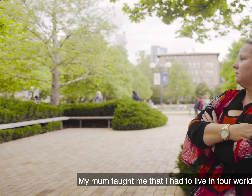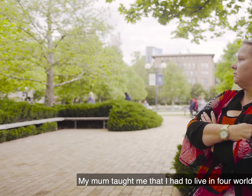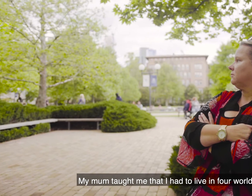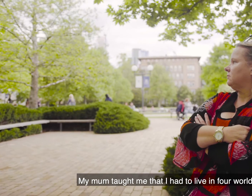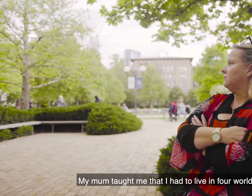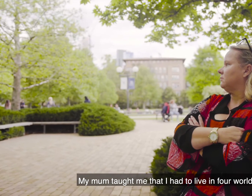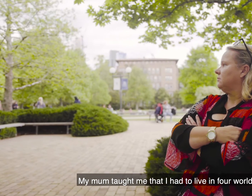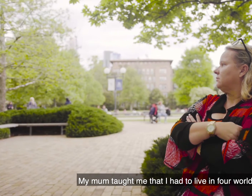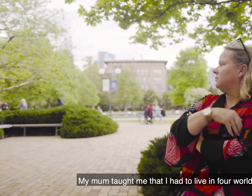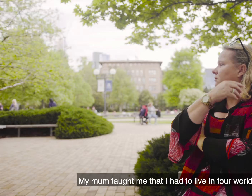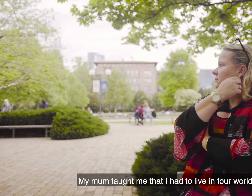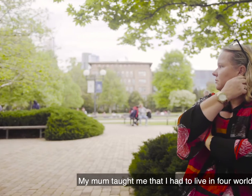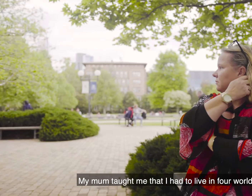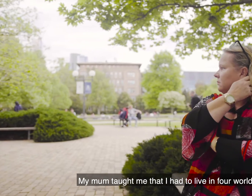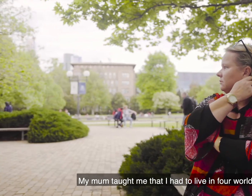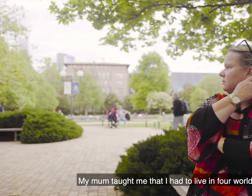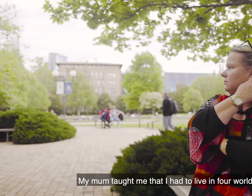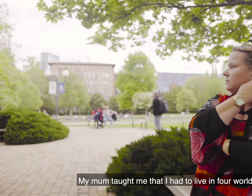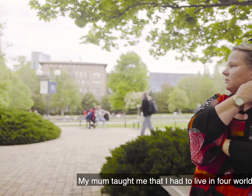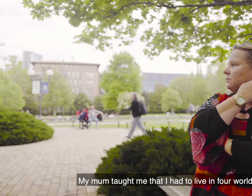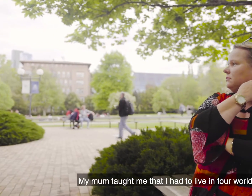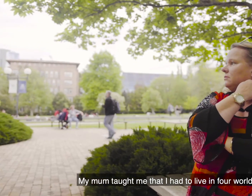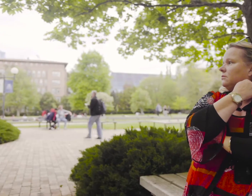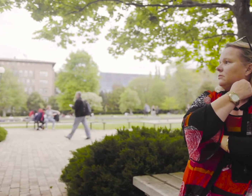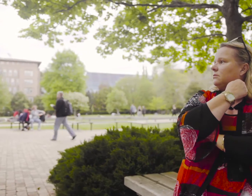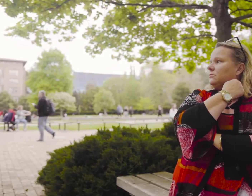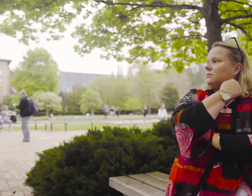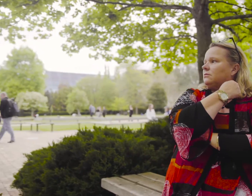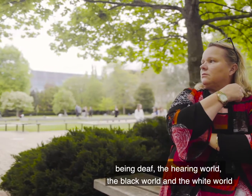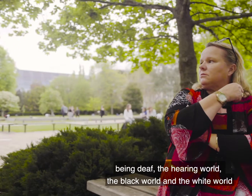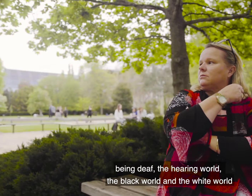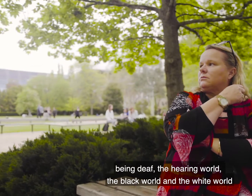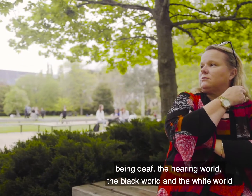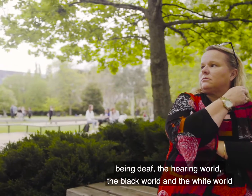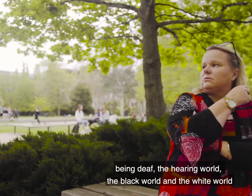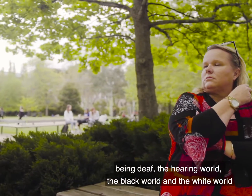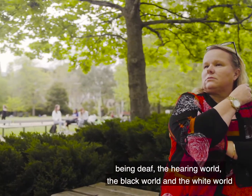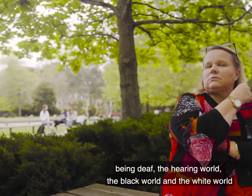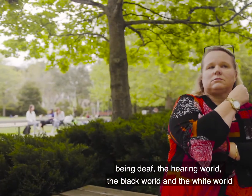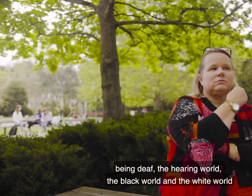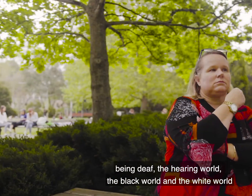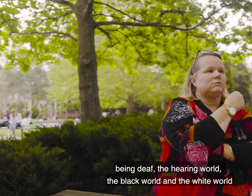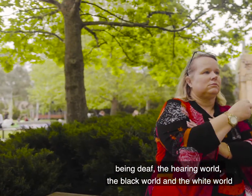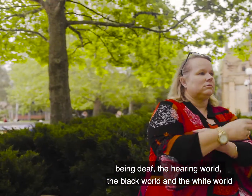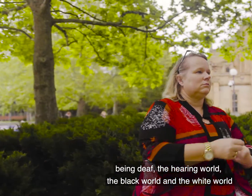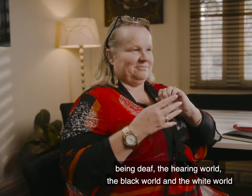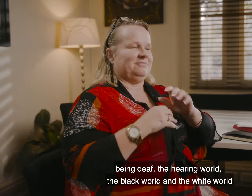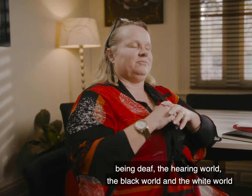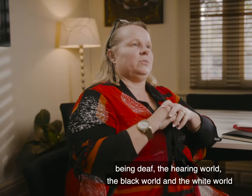My mum taught me that I had to live in four worlds. Being deaf, the hearing world, the black